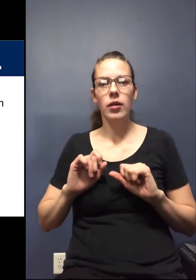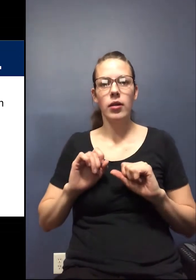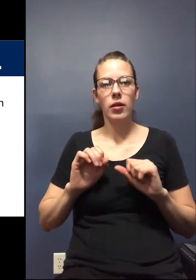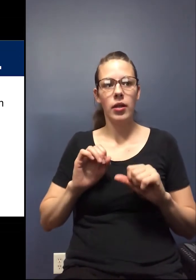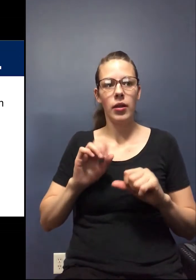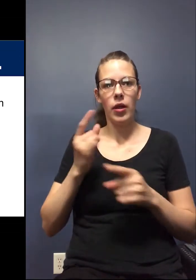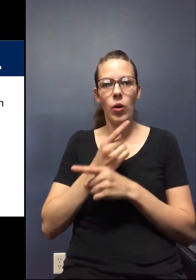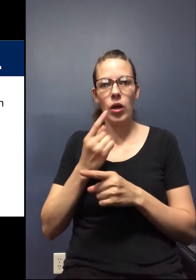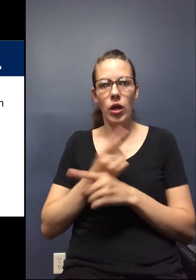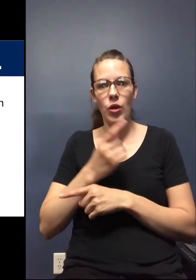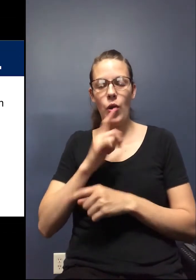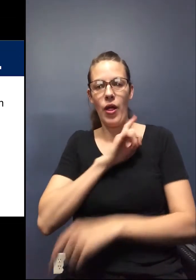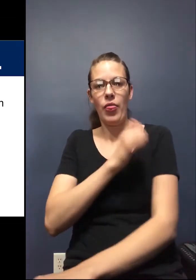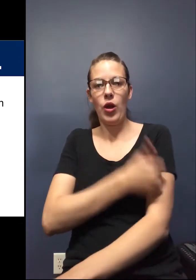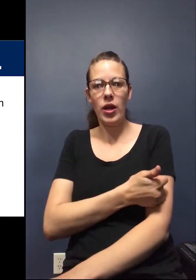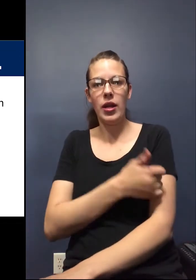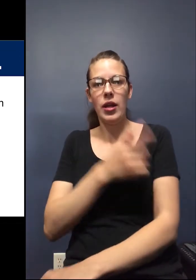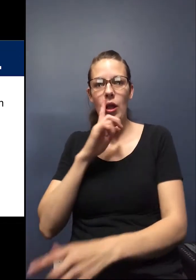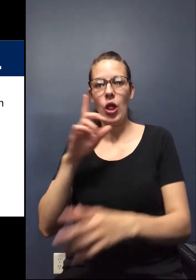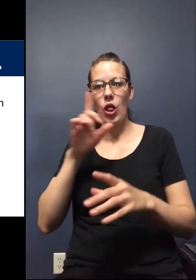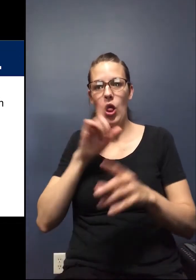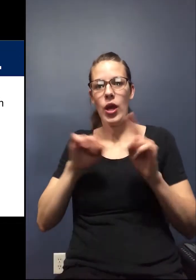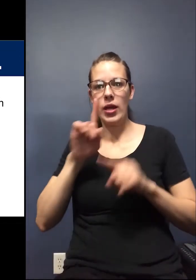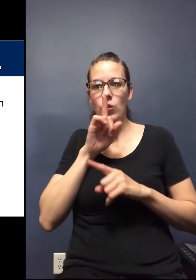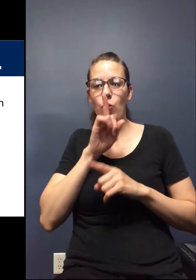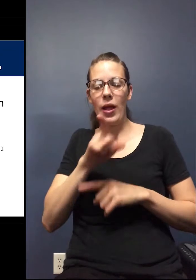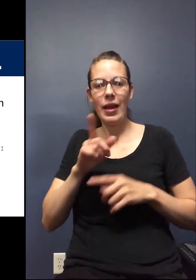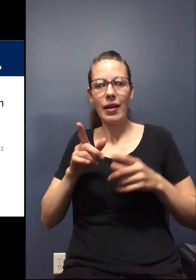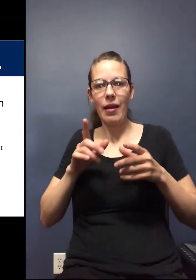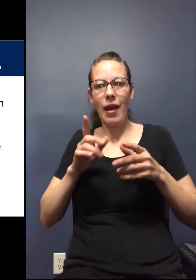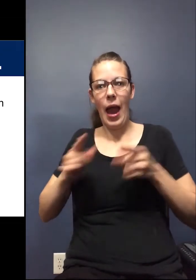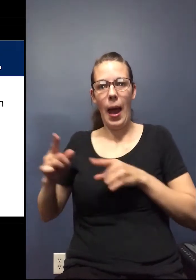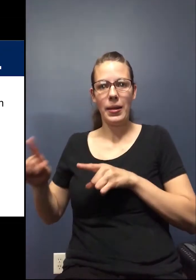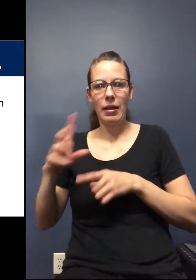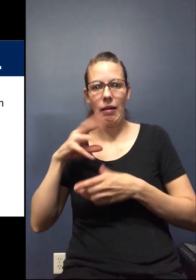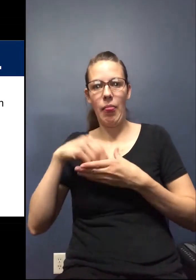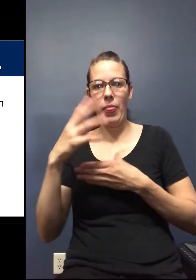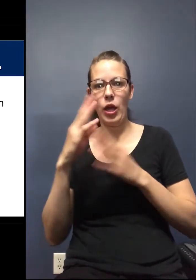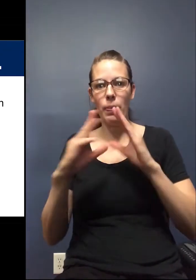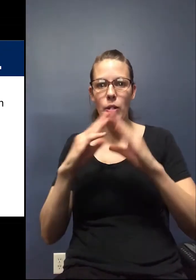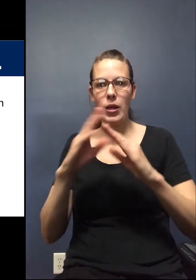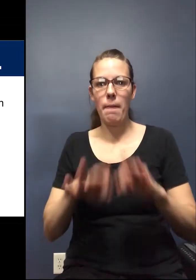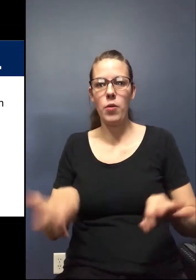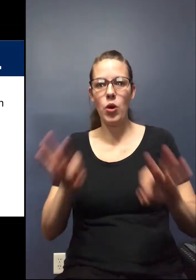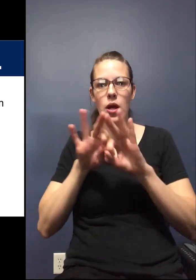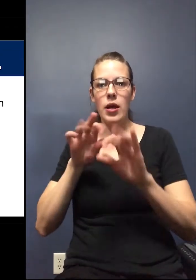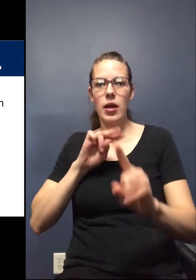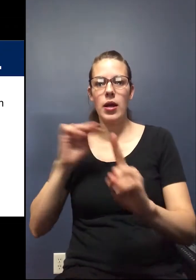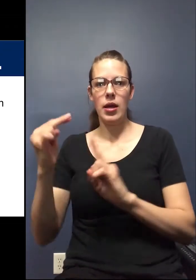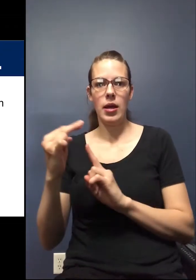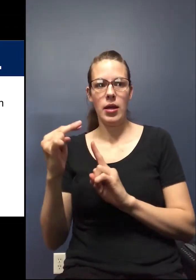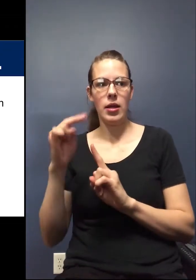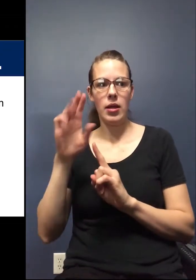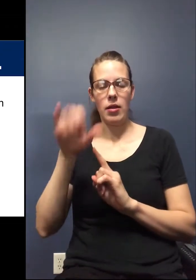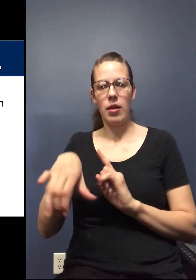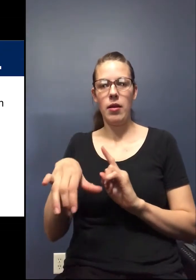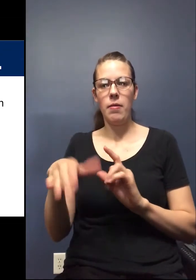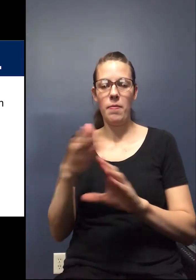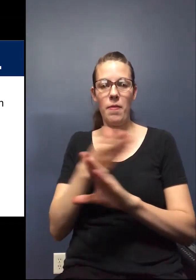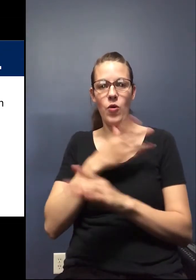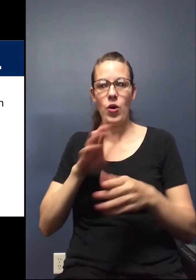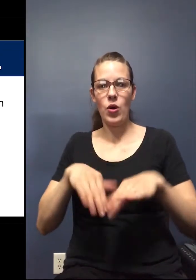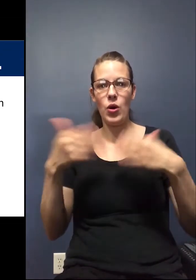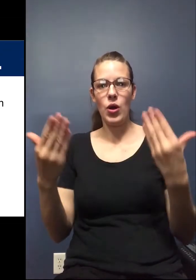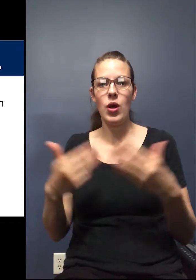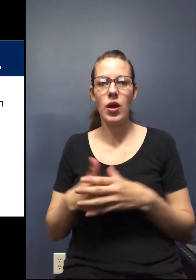looking at your regulatory authority and looking at what's really happening in your community is going to be the key aspect for any business as they move forward to open.